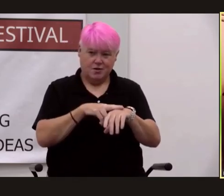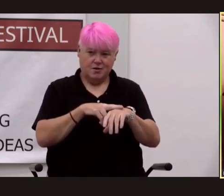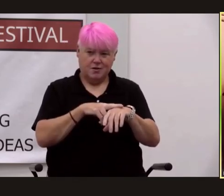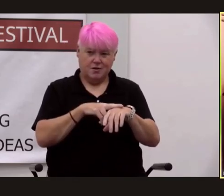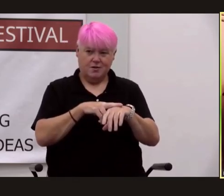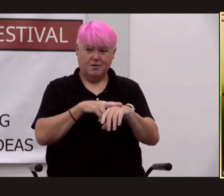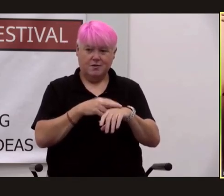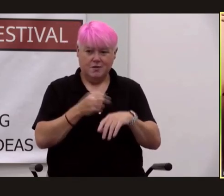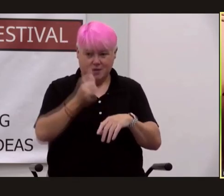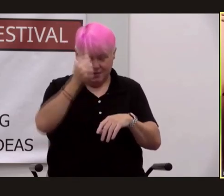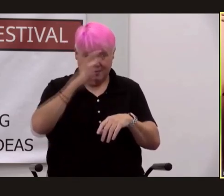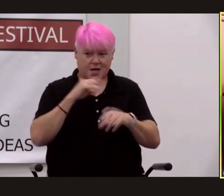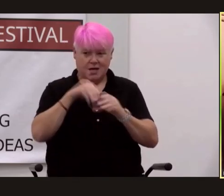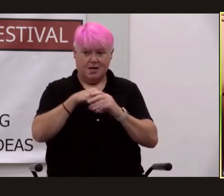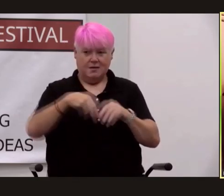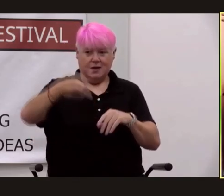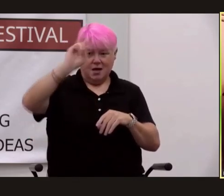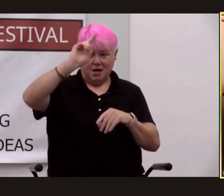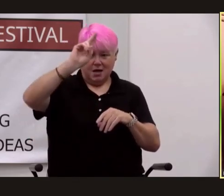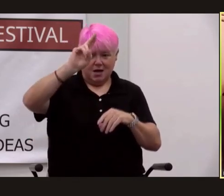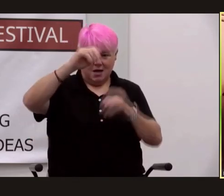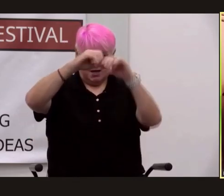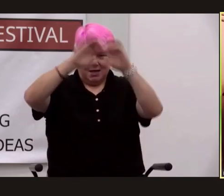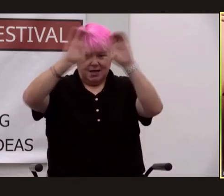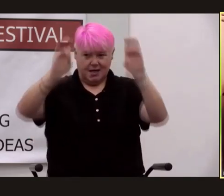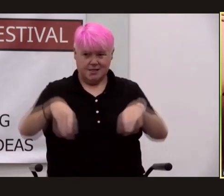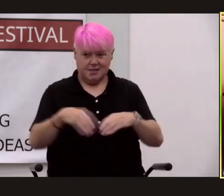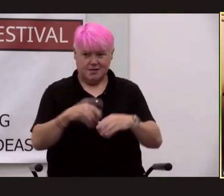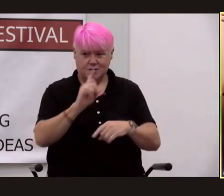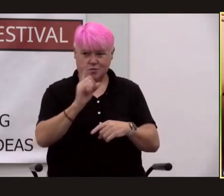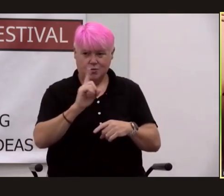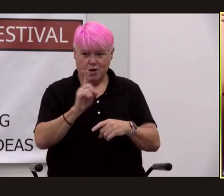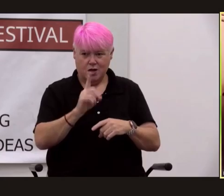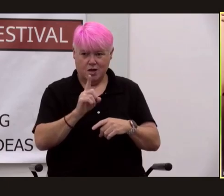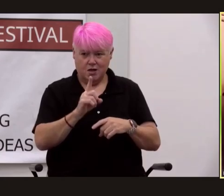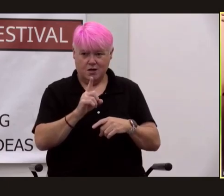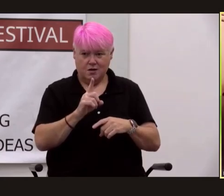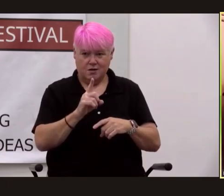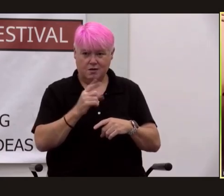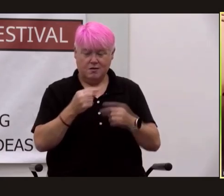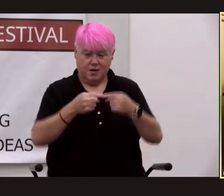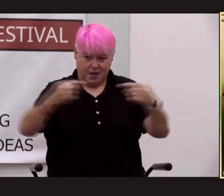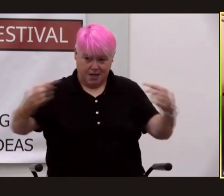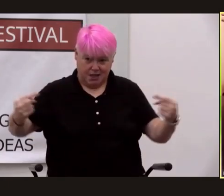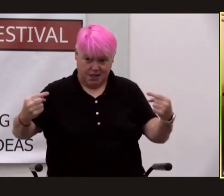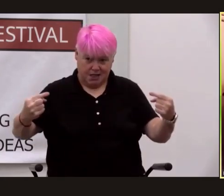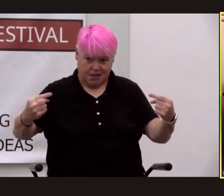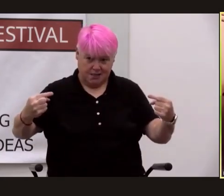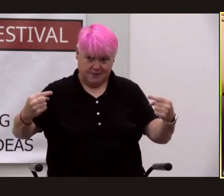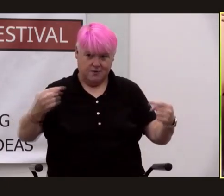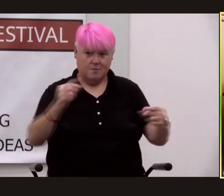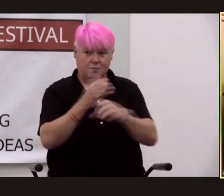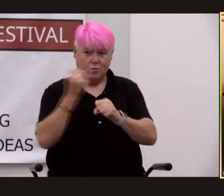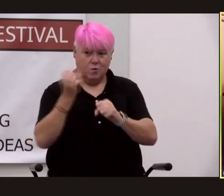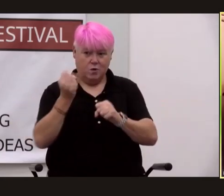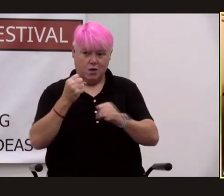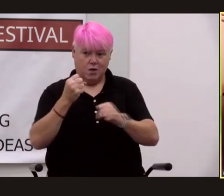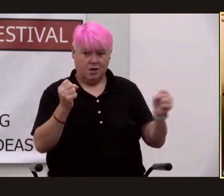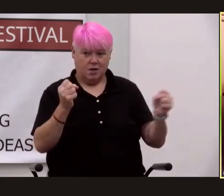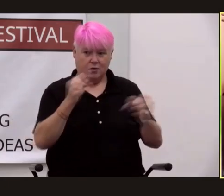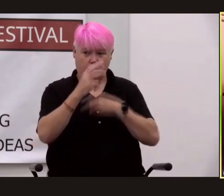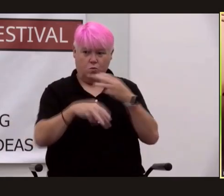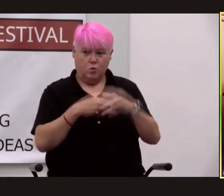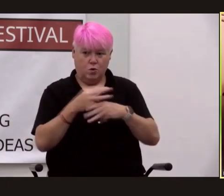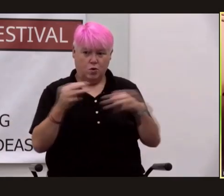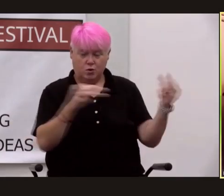castle speaking of world war ii where the hinges instead of the allies that's us winning world war ii the access that's